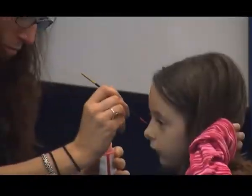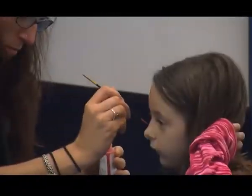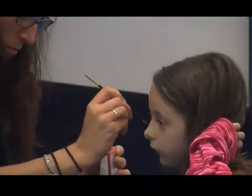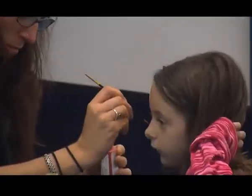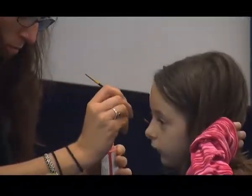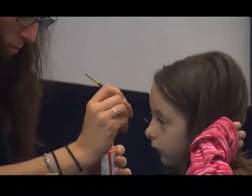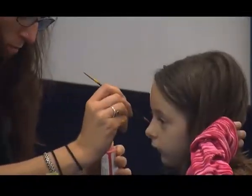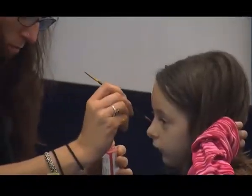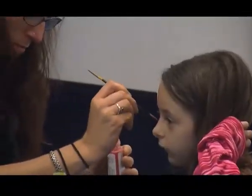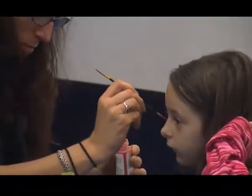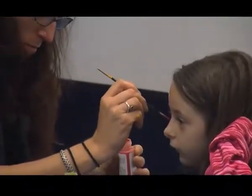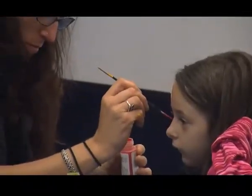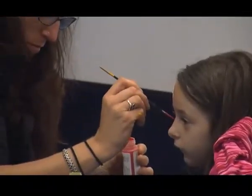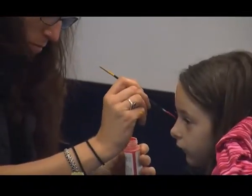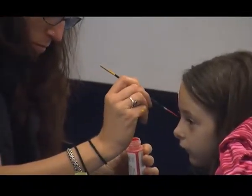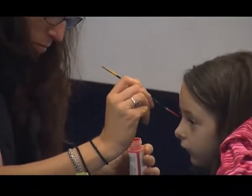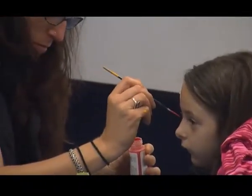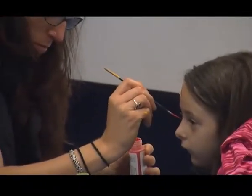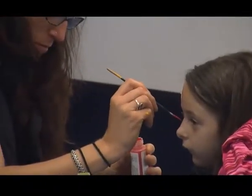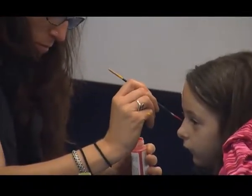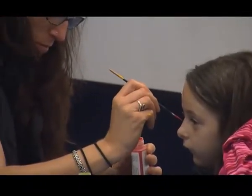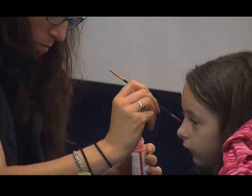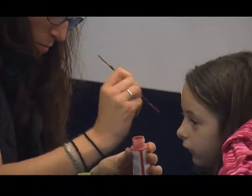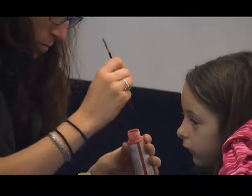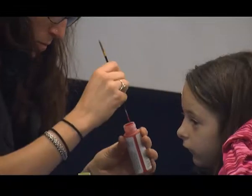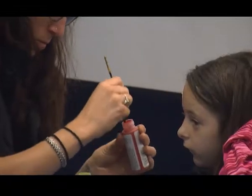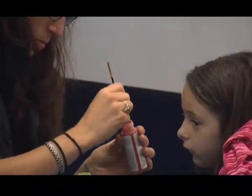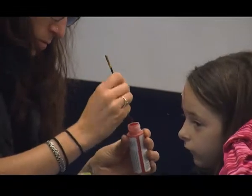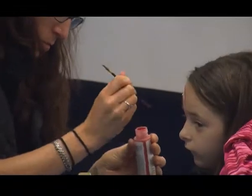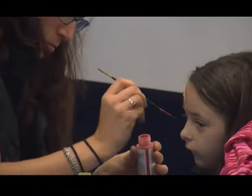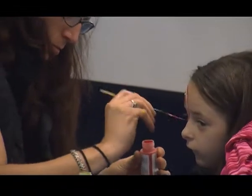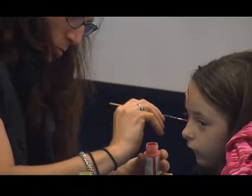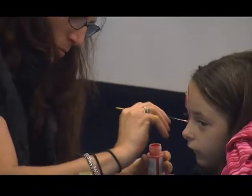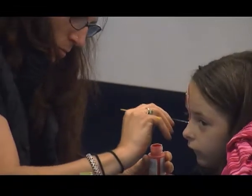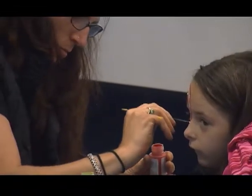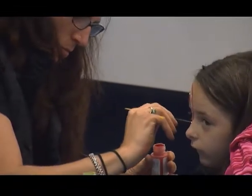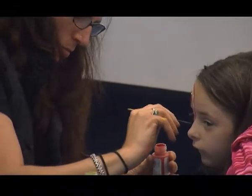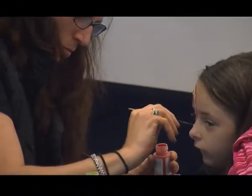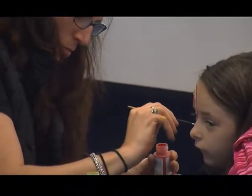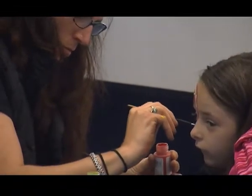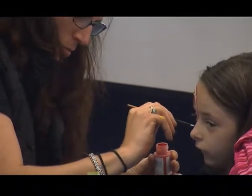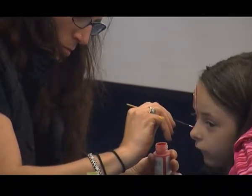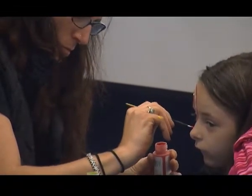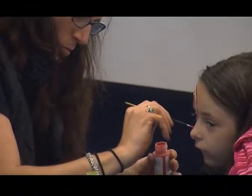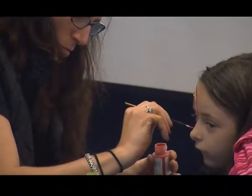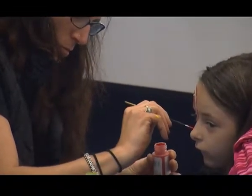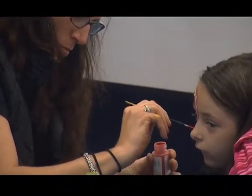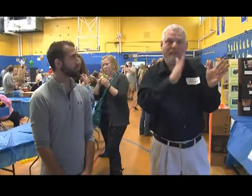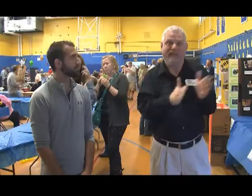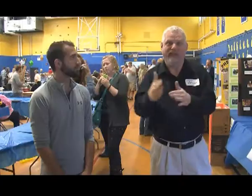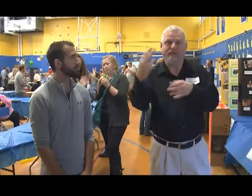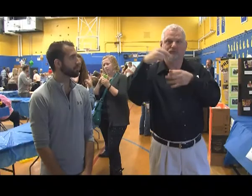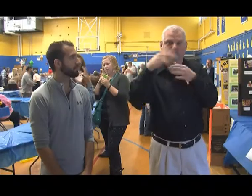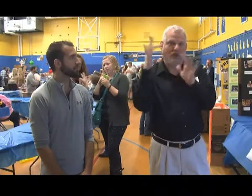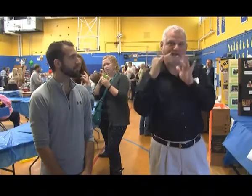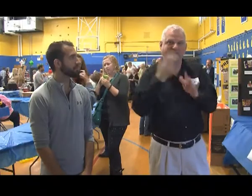painting. So the Deaf Culture Festival is really a time for the entire community, old and young alike, to come out and celebrate. And if you feel